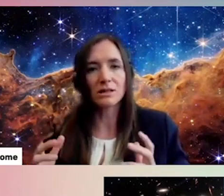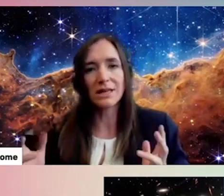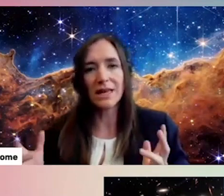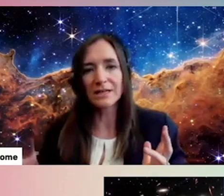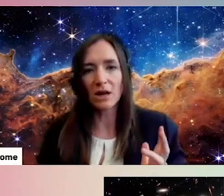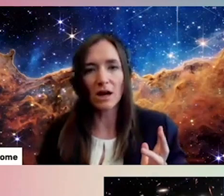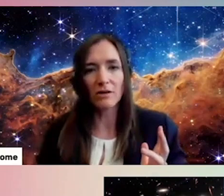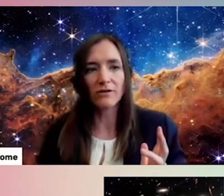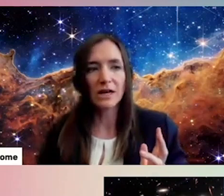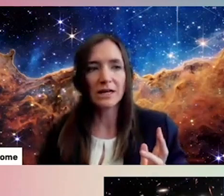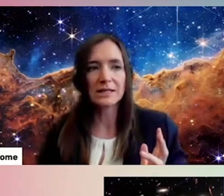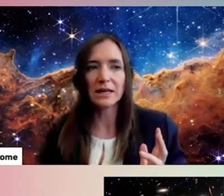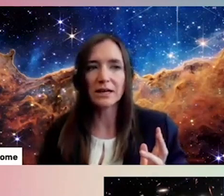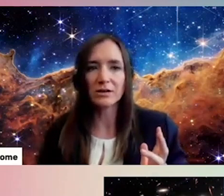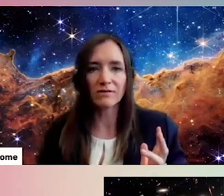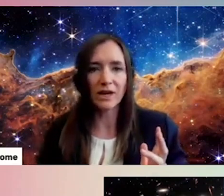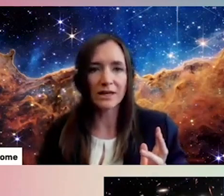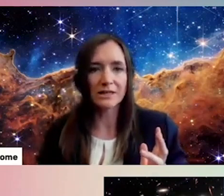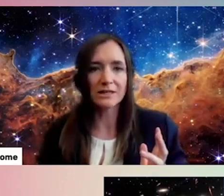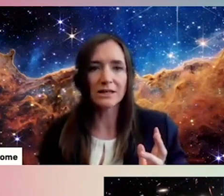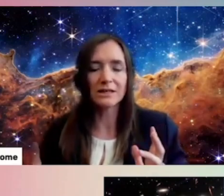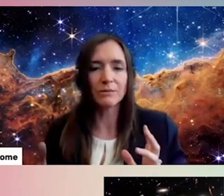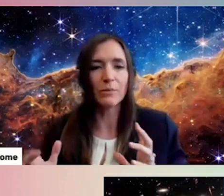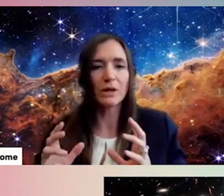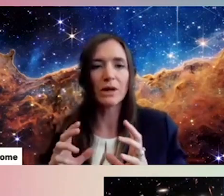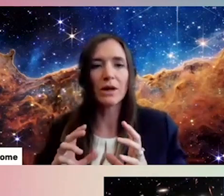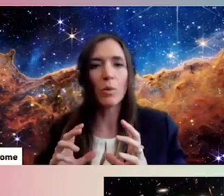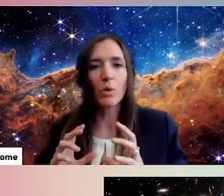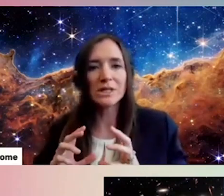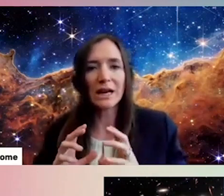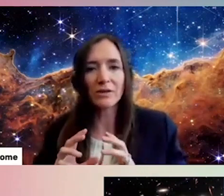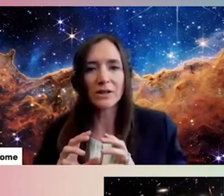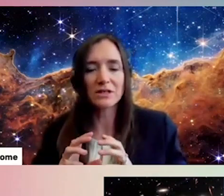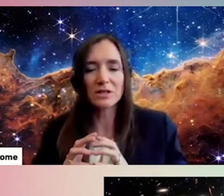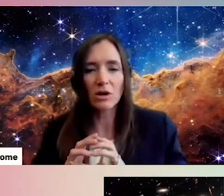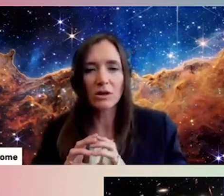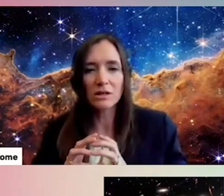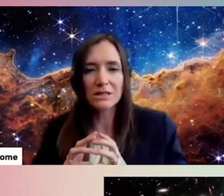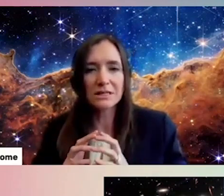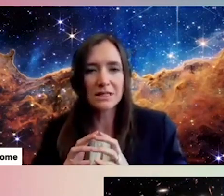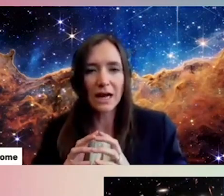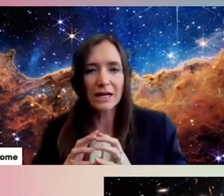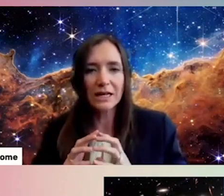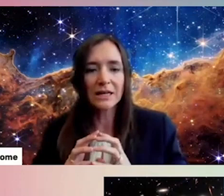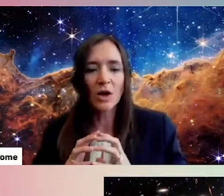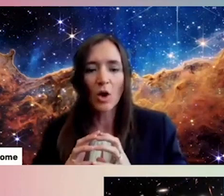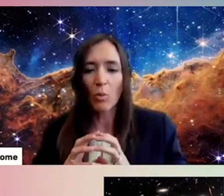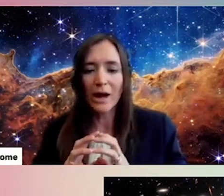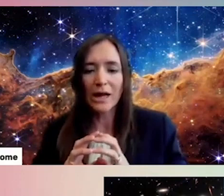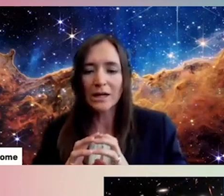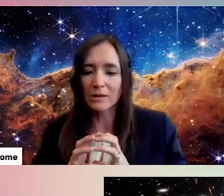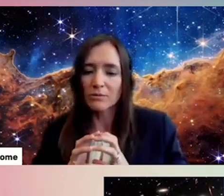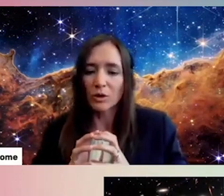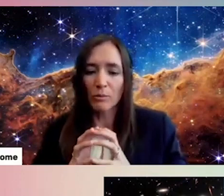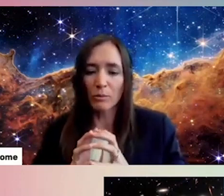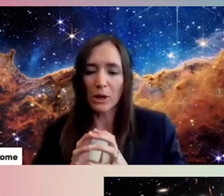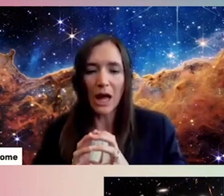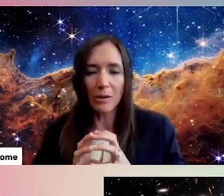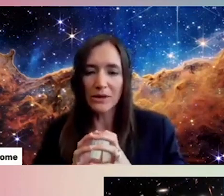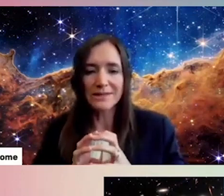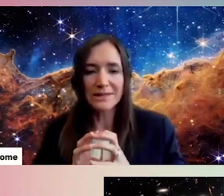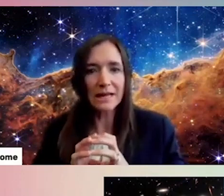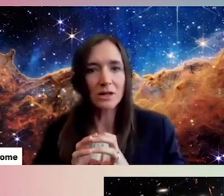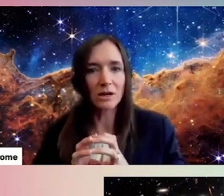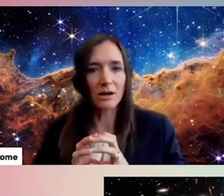the star that's cast off its layers of gas and dust, but pointing out that the star is this tiny white, you know,